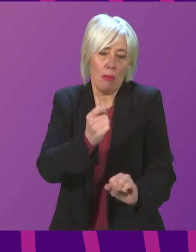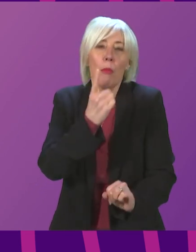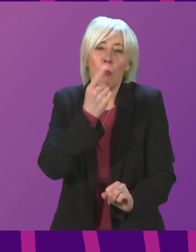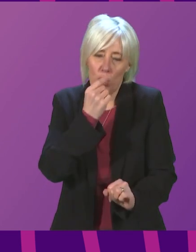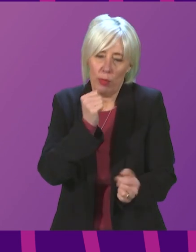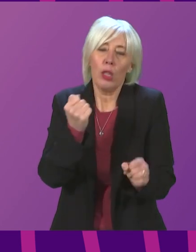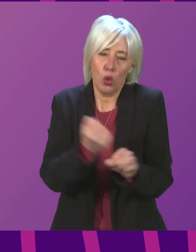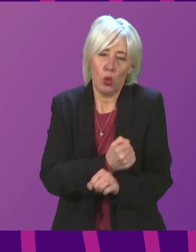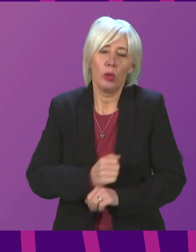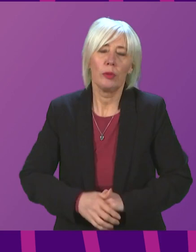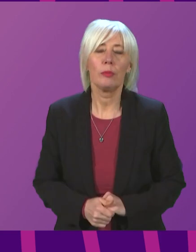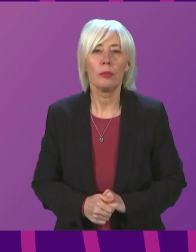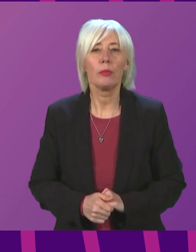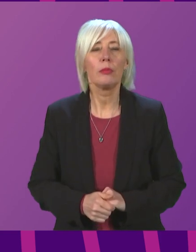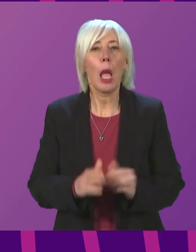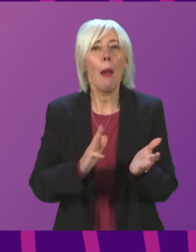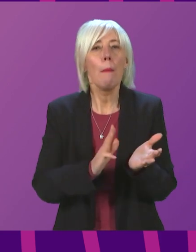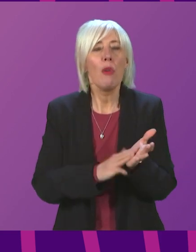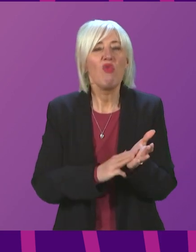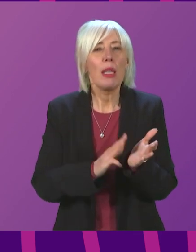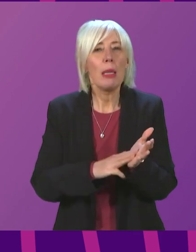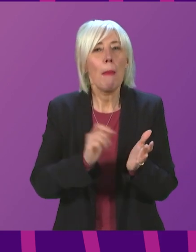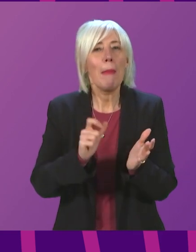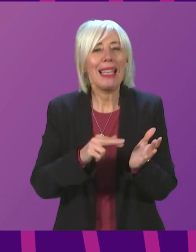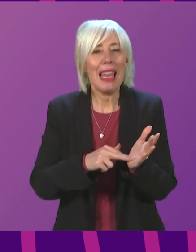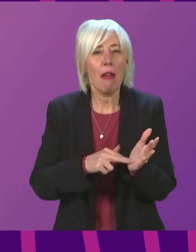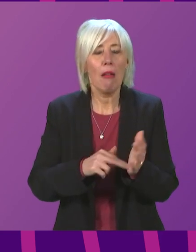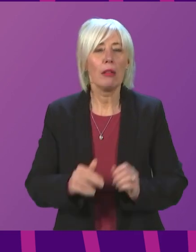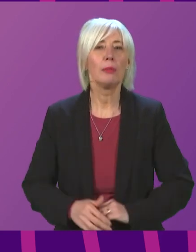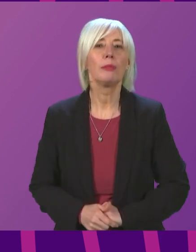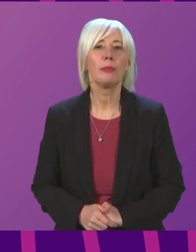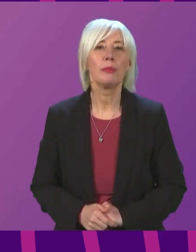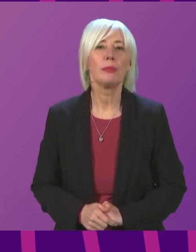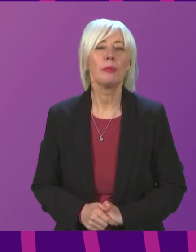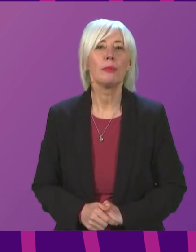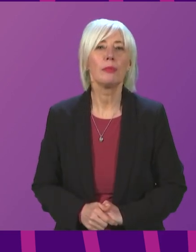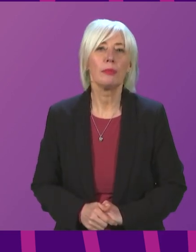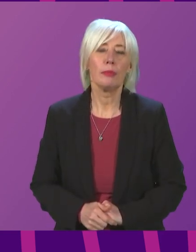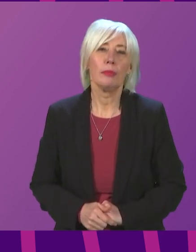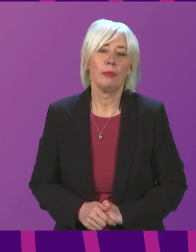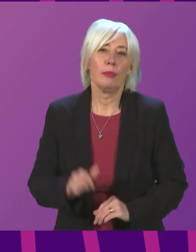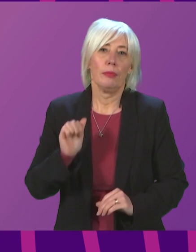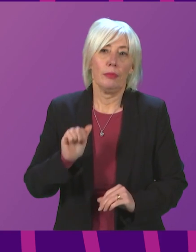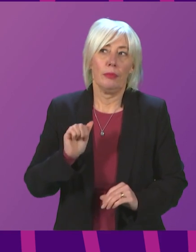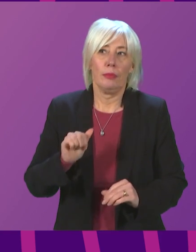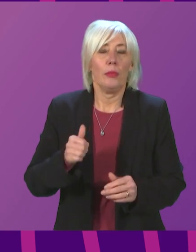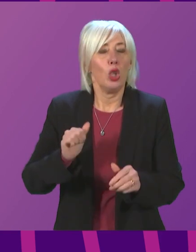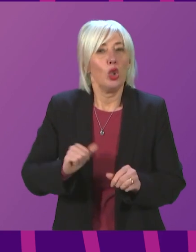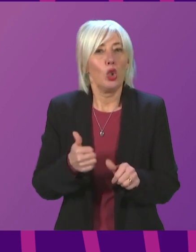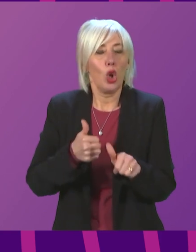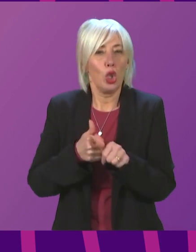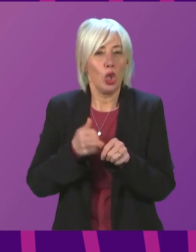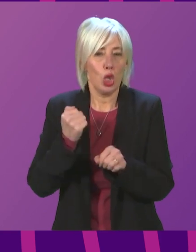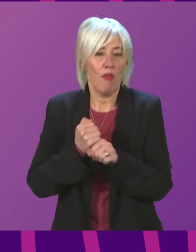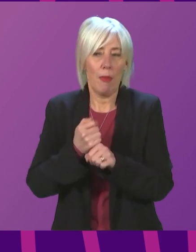so. Marie McNair, to be followed by Paul Sweeney. Thank you, President, Officer. First, the support announced by the Scottish Government in